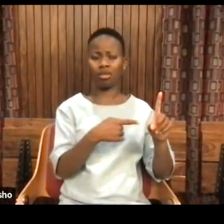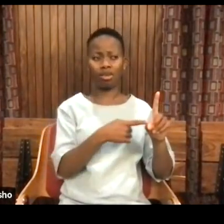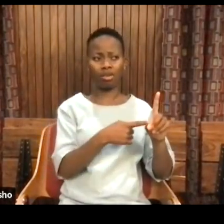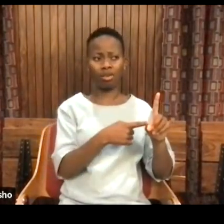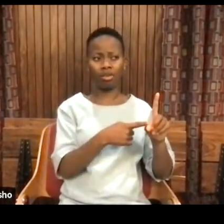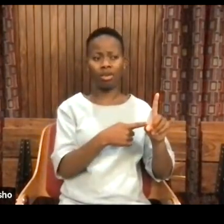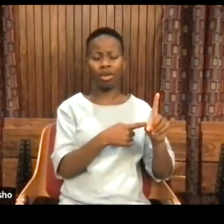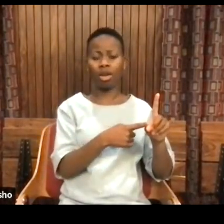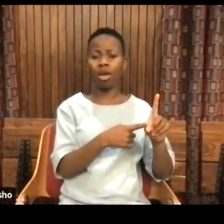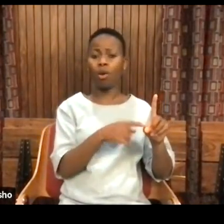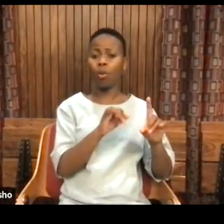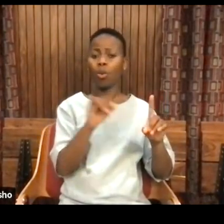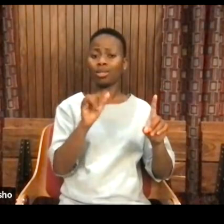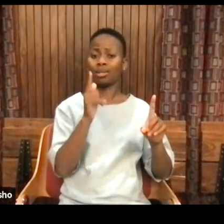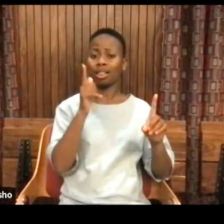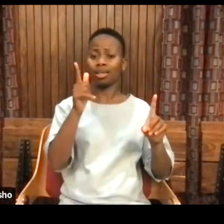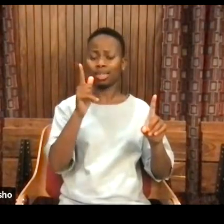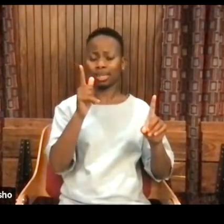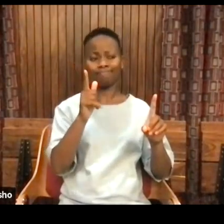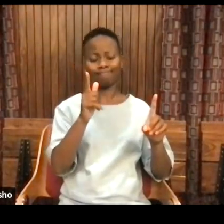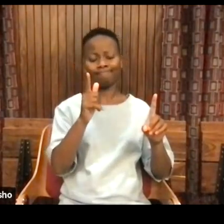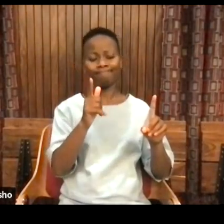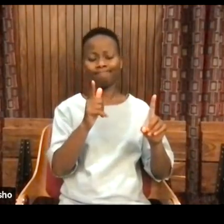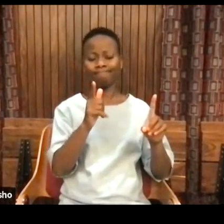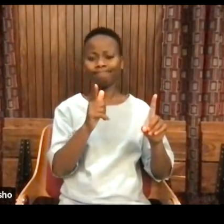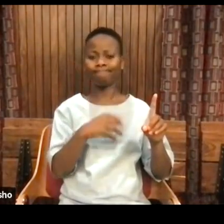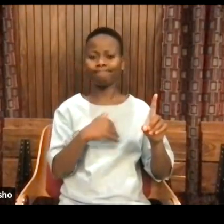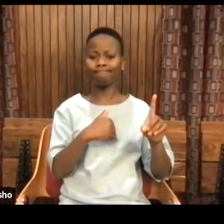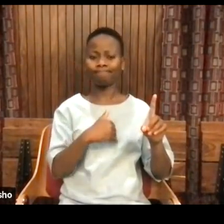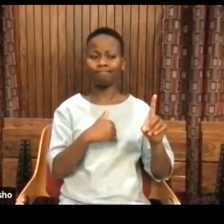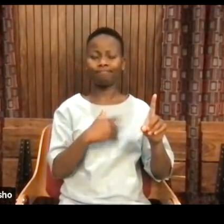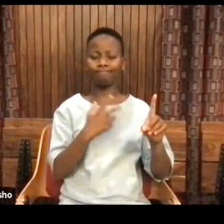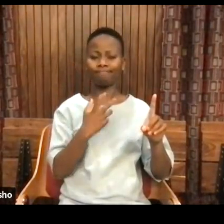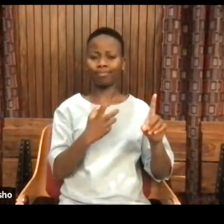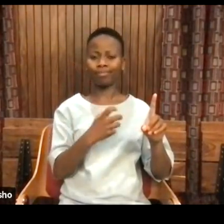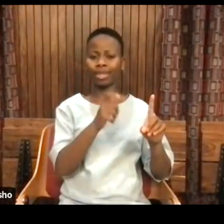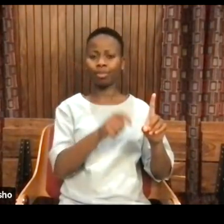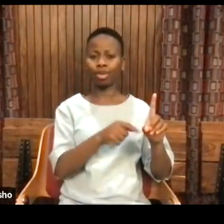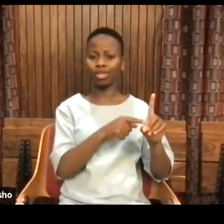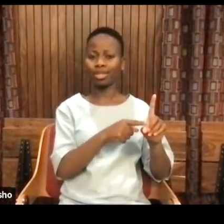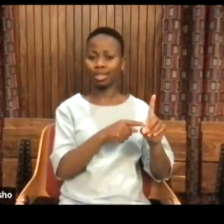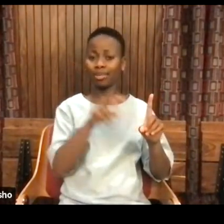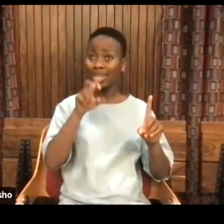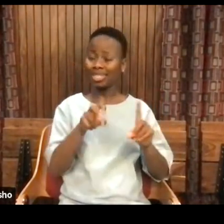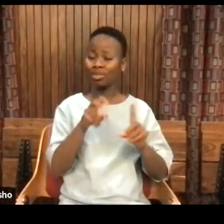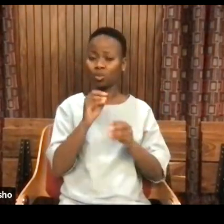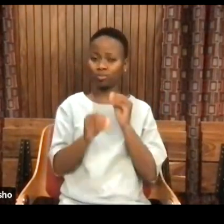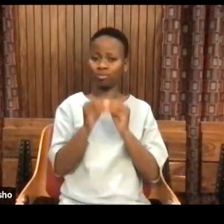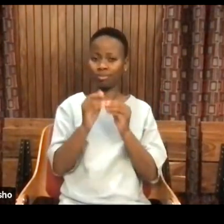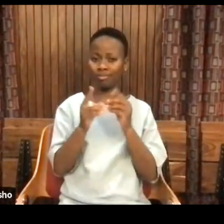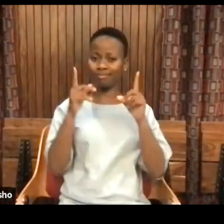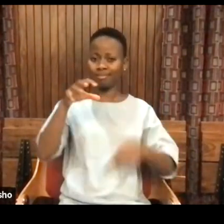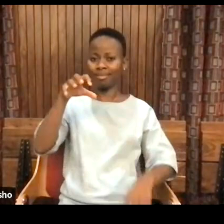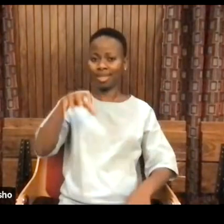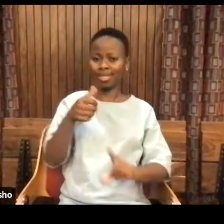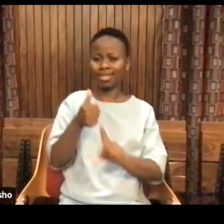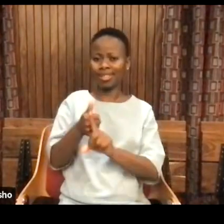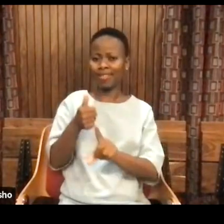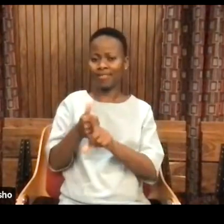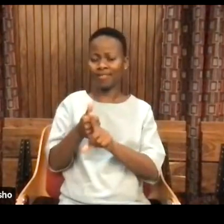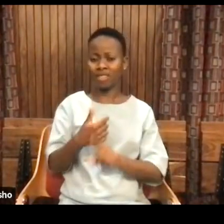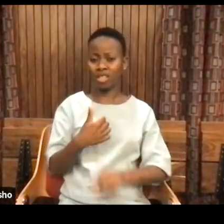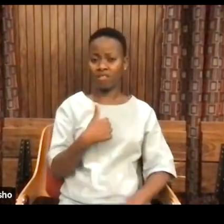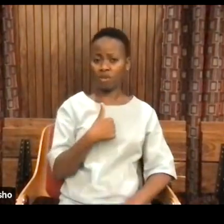instead of dealing with the institutions and the structures at hand. My argument is I would like